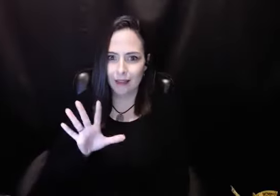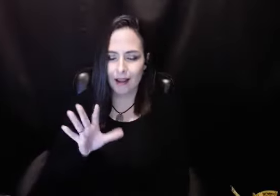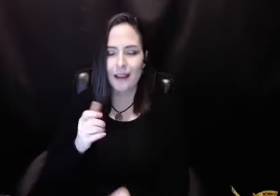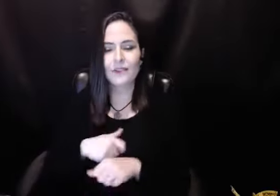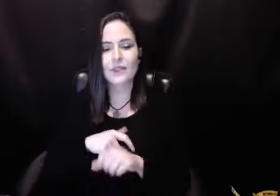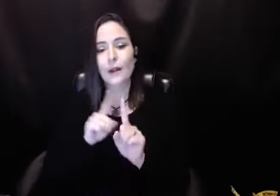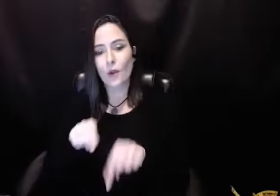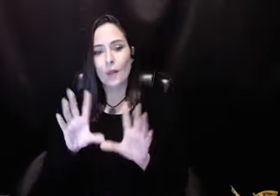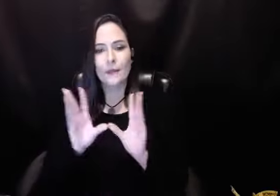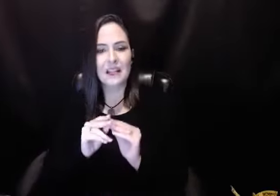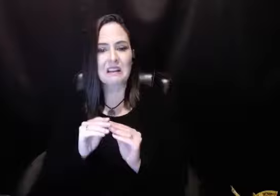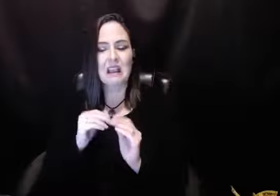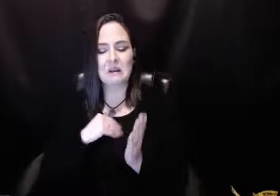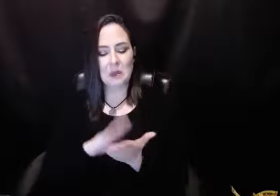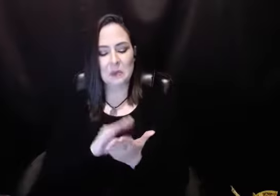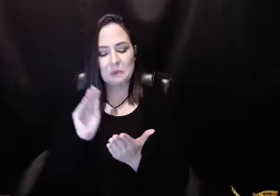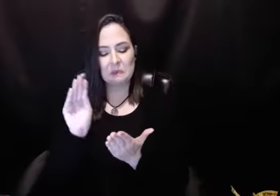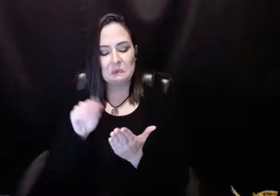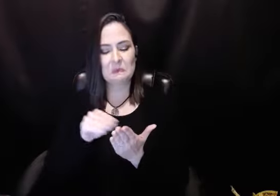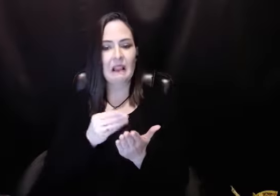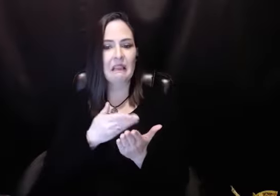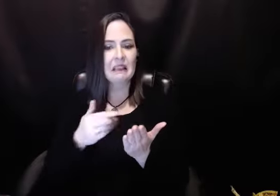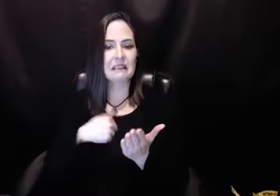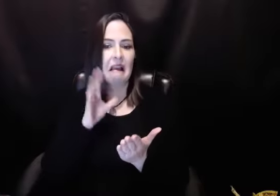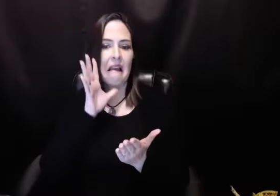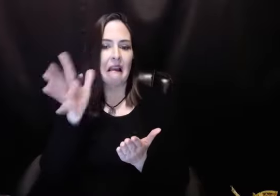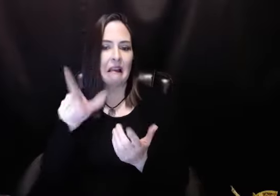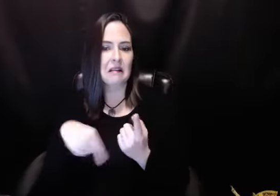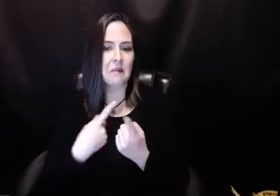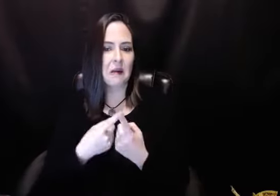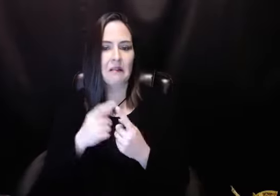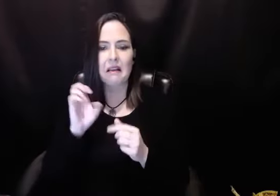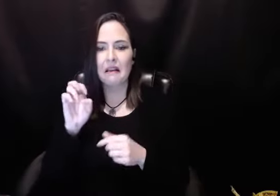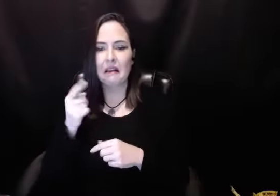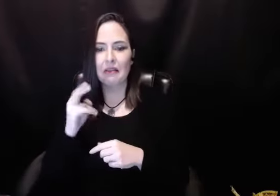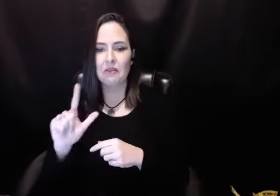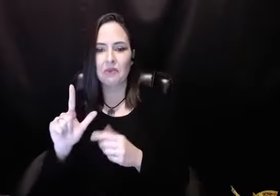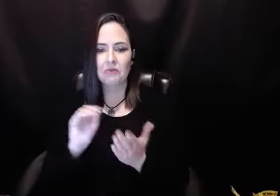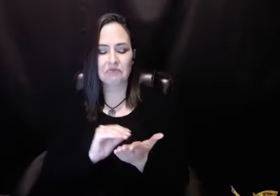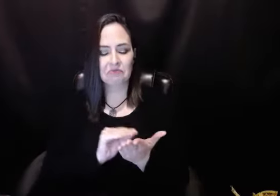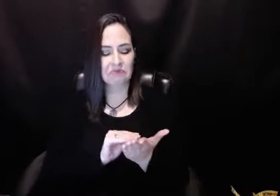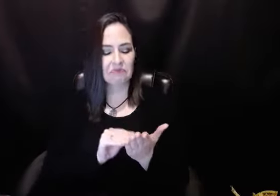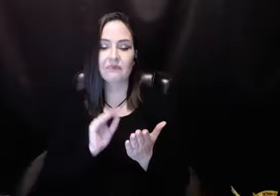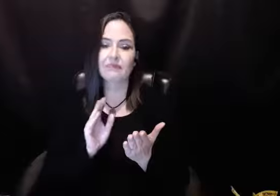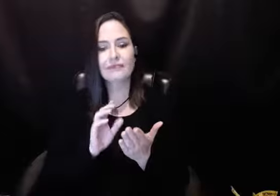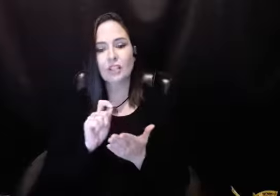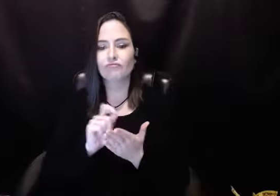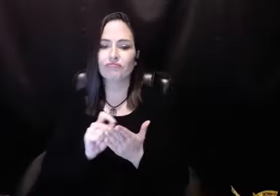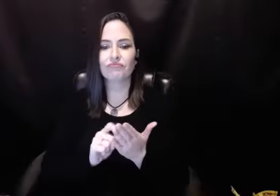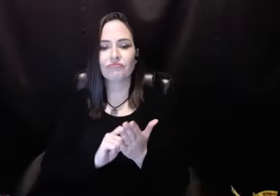I didn't like her at all. And so, every time I'd go to the meeting, I'd come home and I had a piece of paper that said, things I hate about Ethel. And